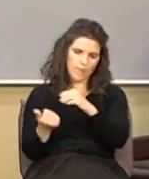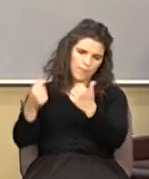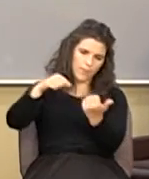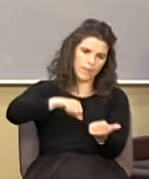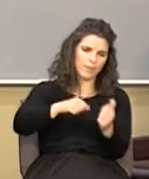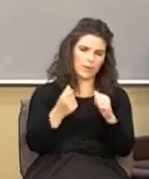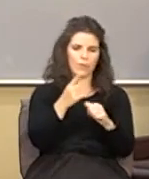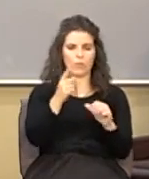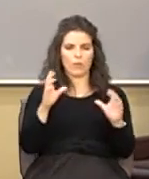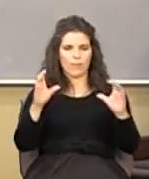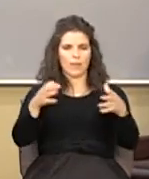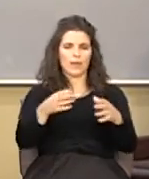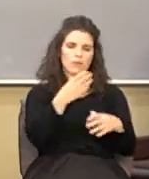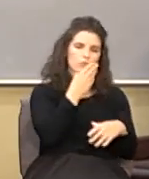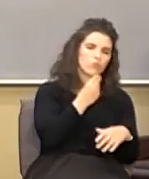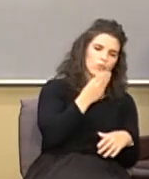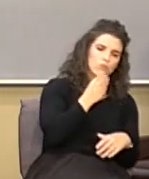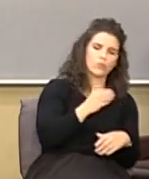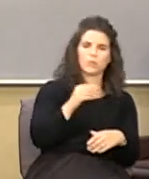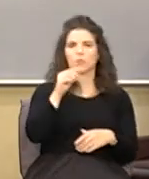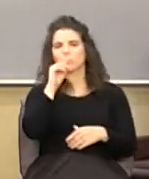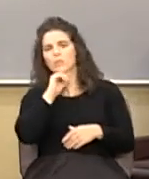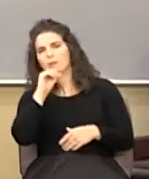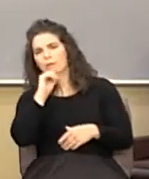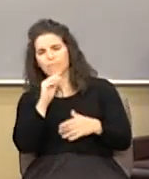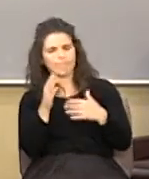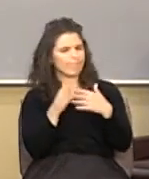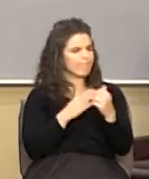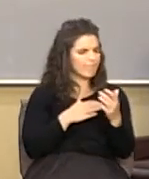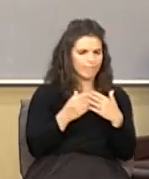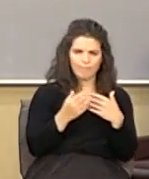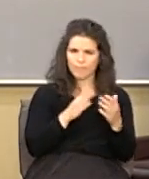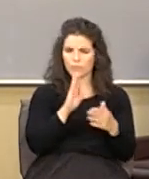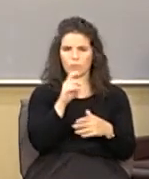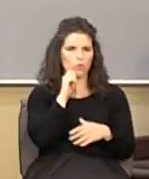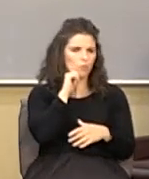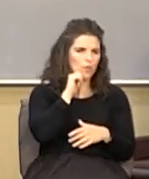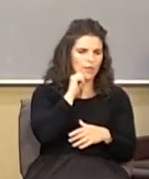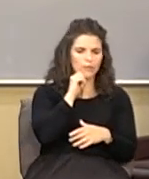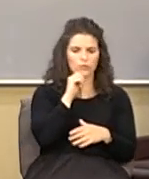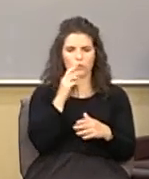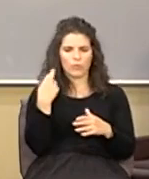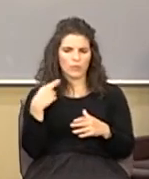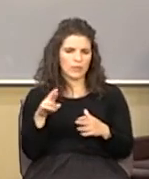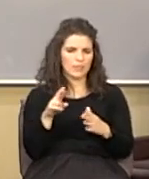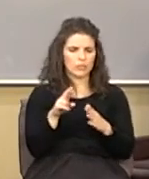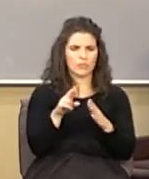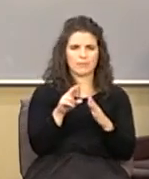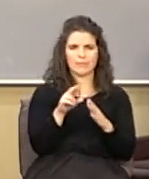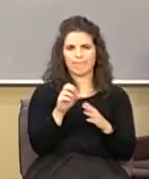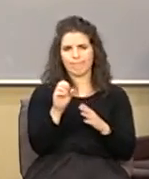one body whether we be Jews or Gentiles it doesn't matter your racial religious status